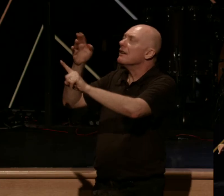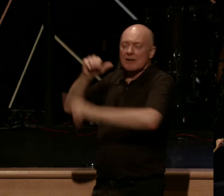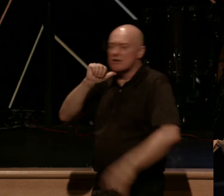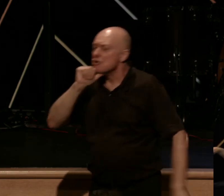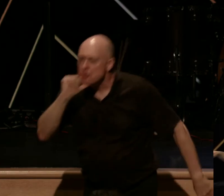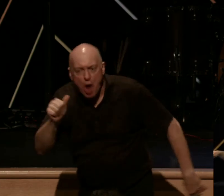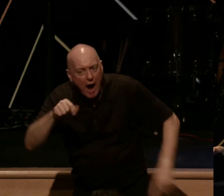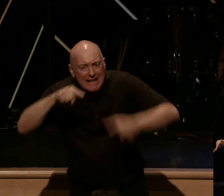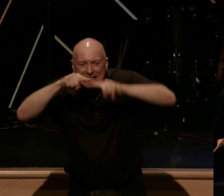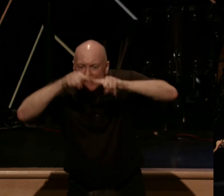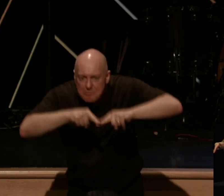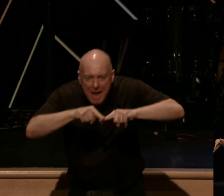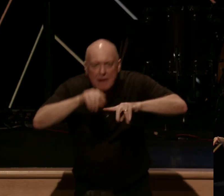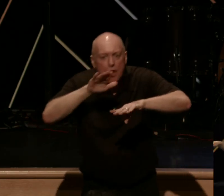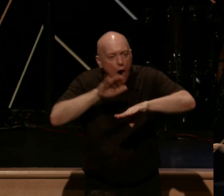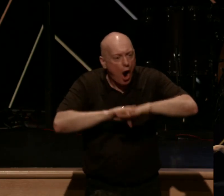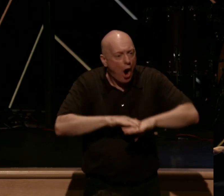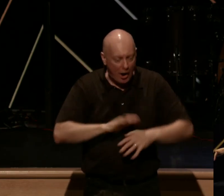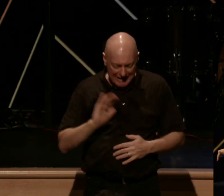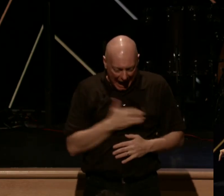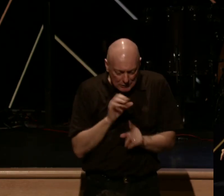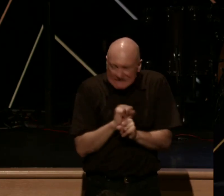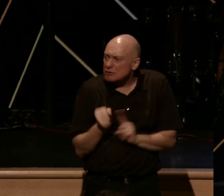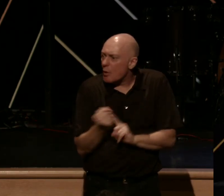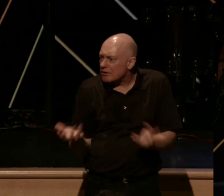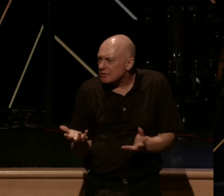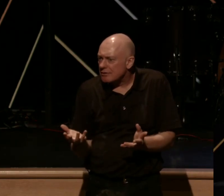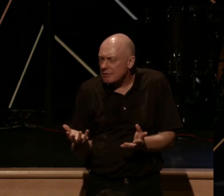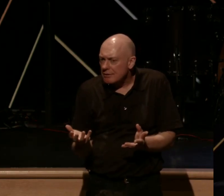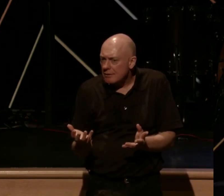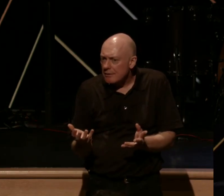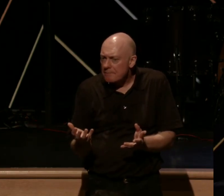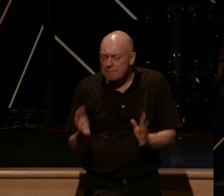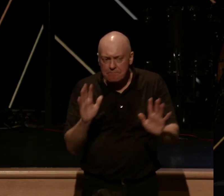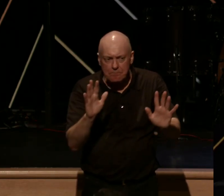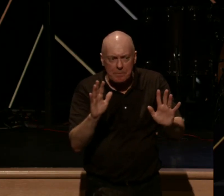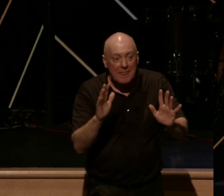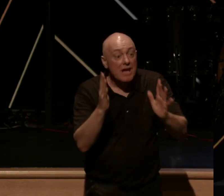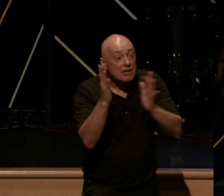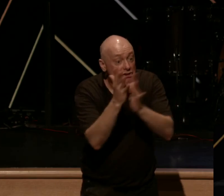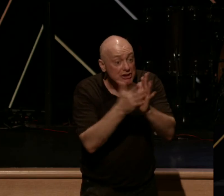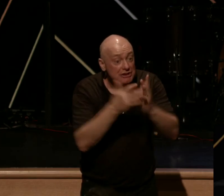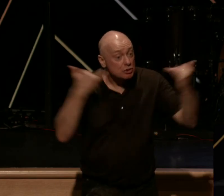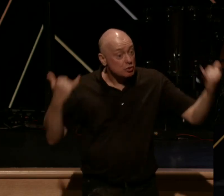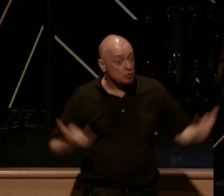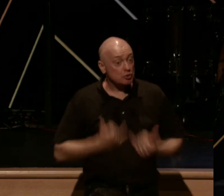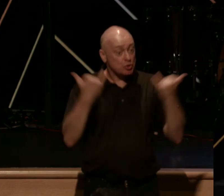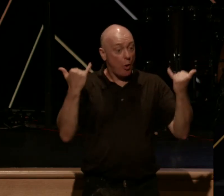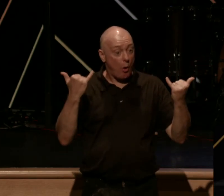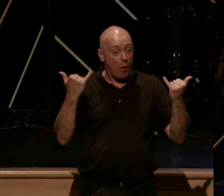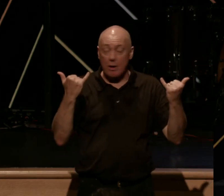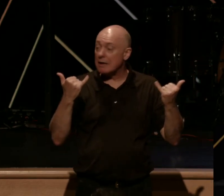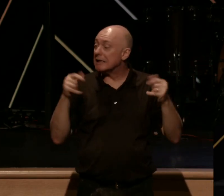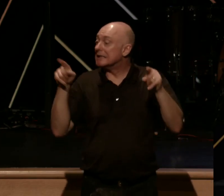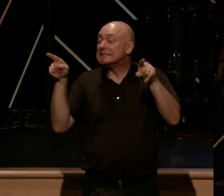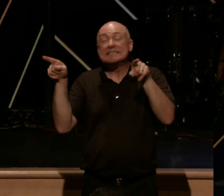dependent on our circumstances. Consider this. Jesus' joy is the same supernatural